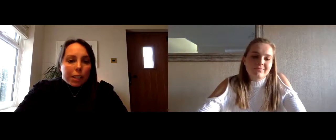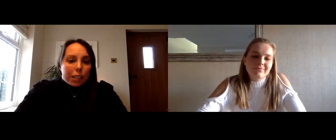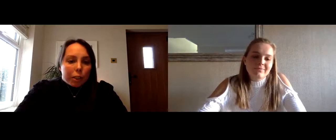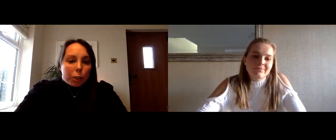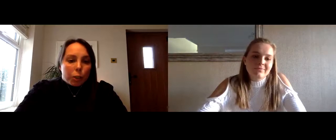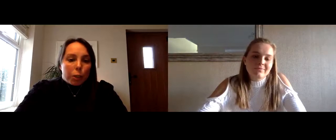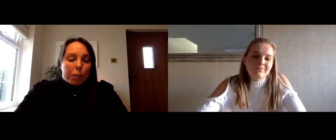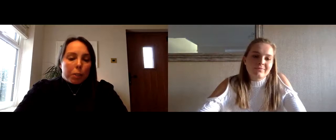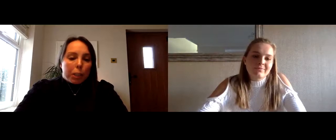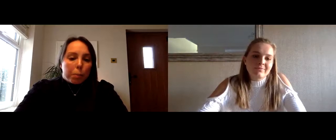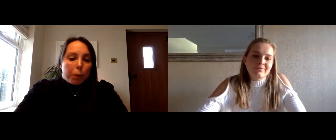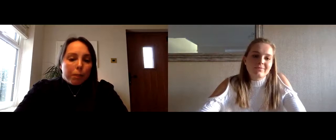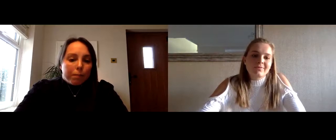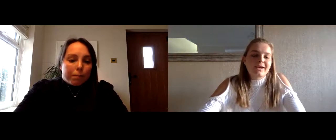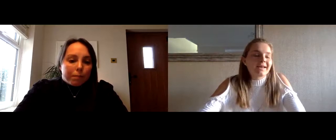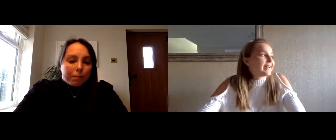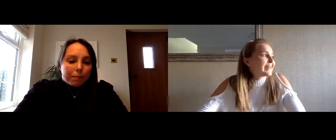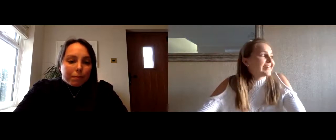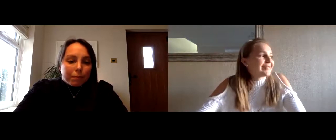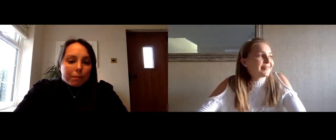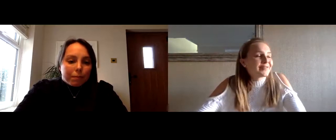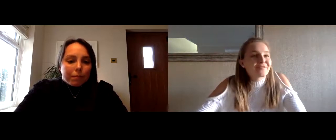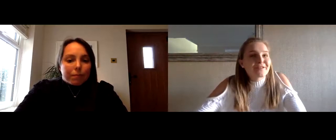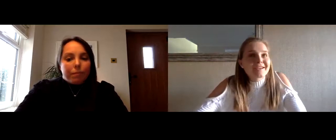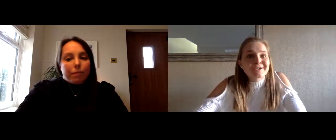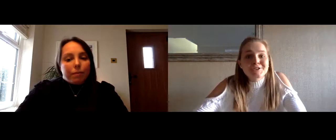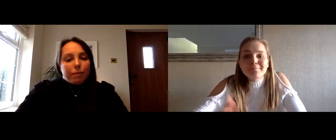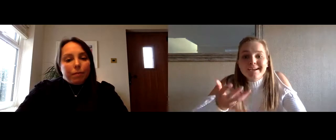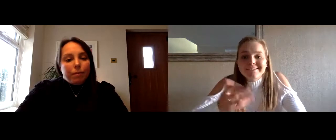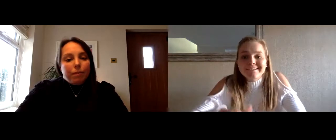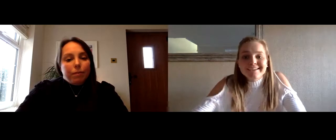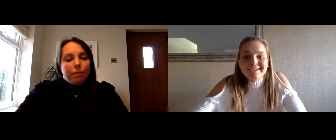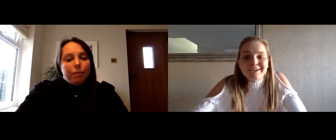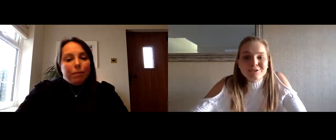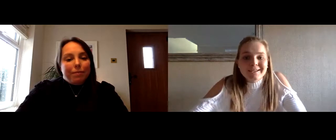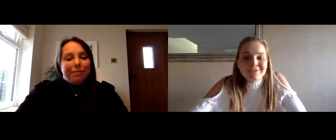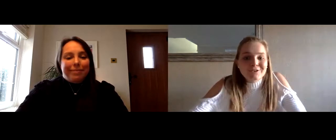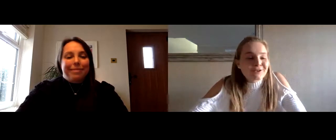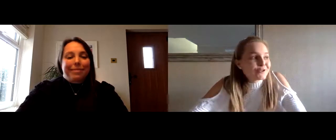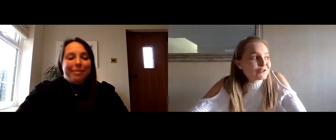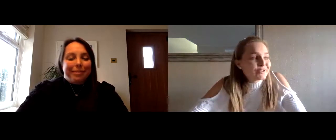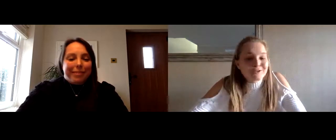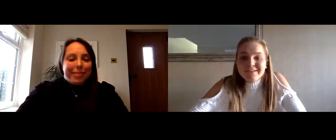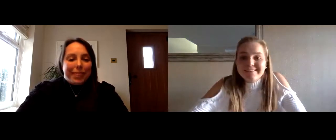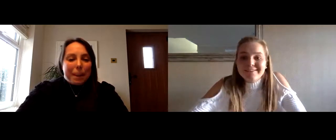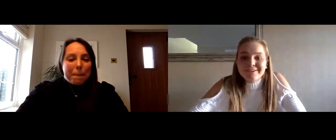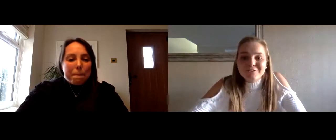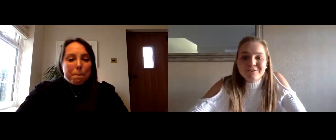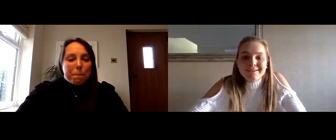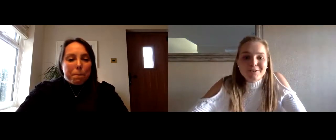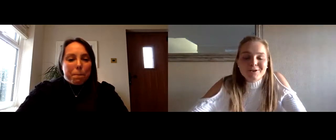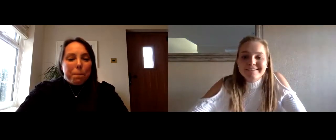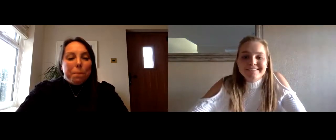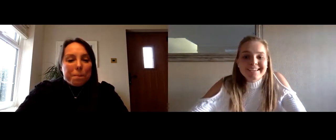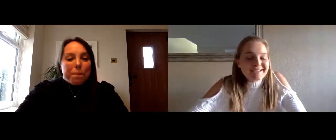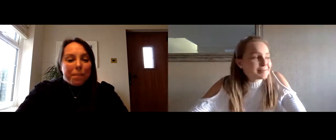many reasons for children to be doing sport yeah and i guess for the young gymnasts you know joining or joining your center and